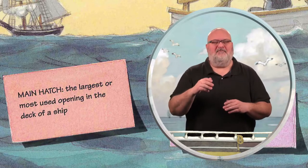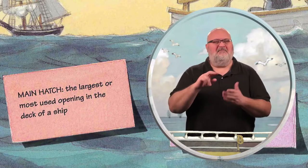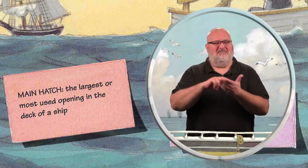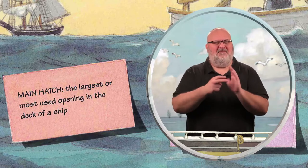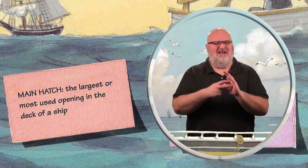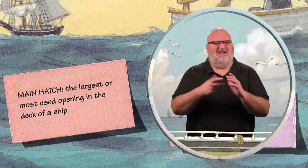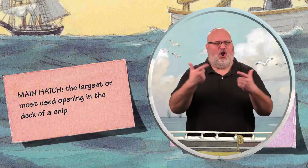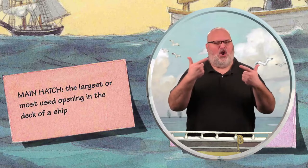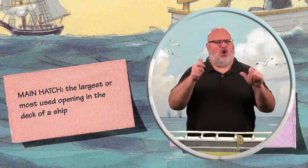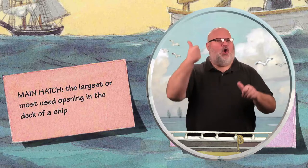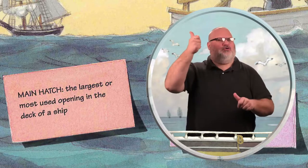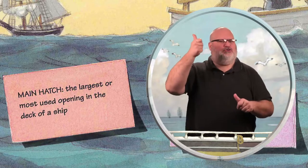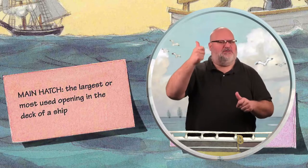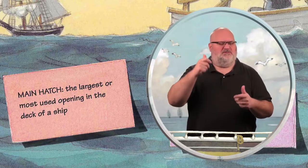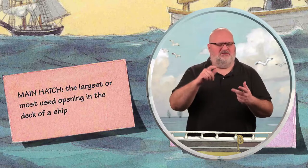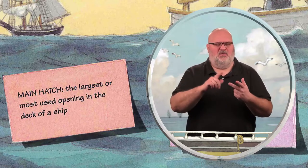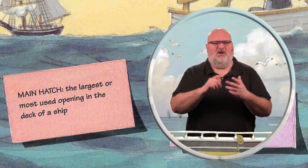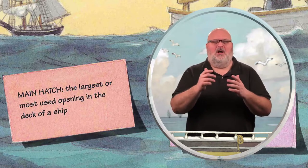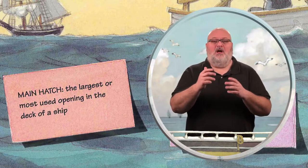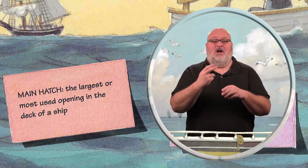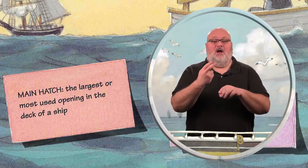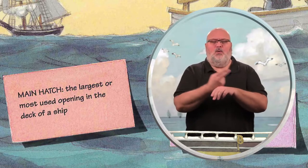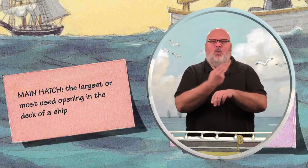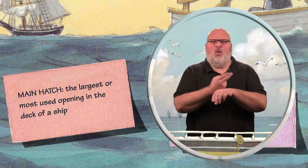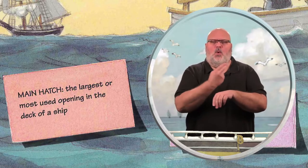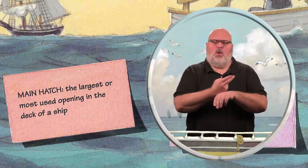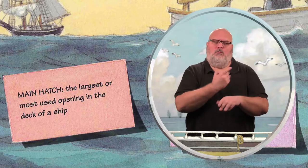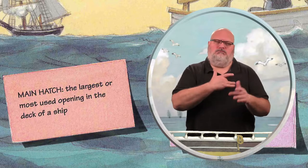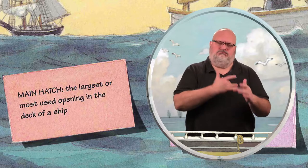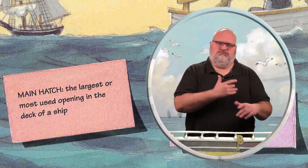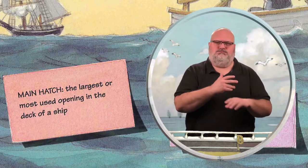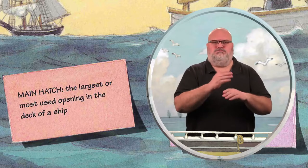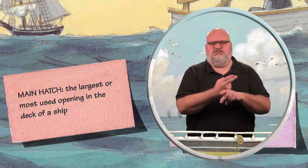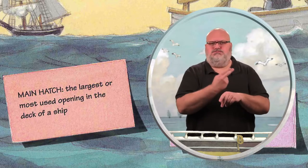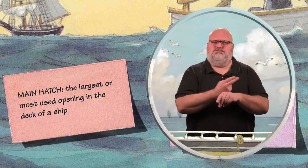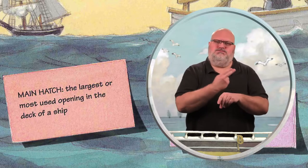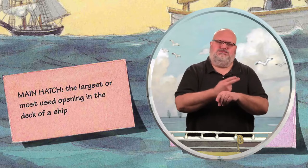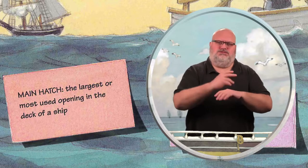The largest or most used opening in the deck of a ship. ship.